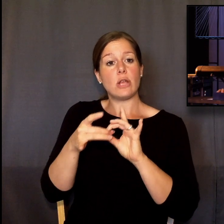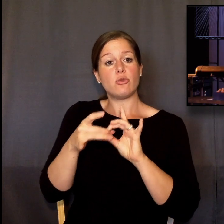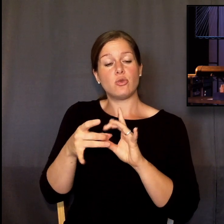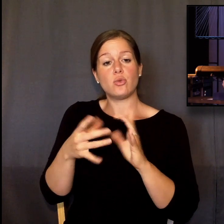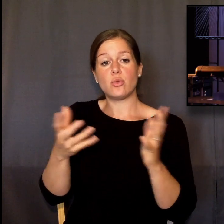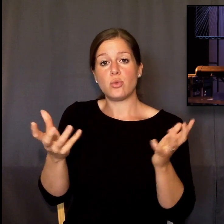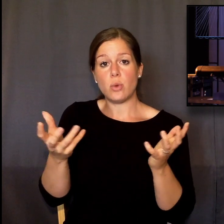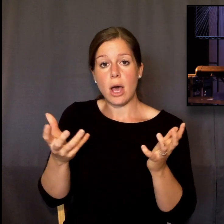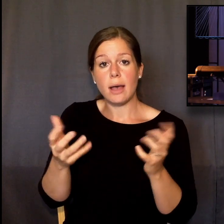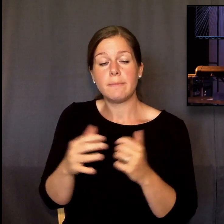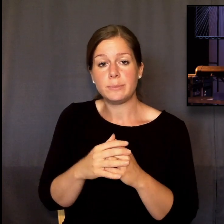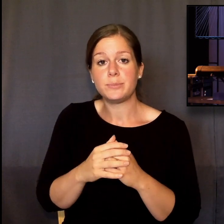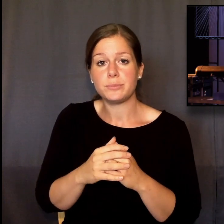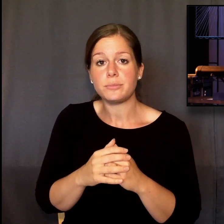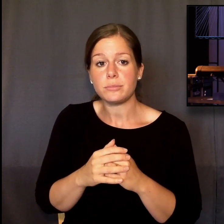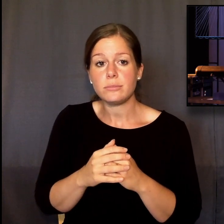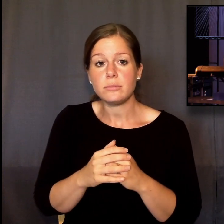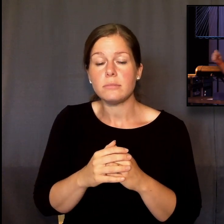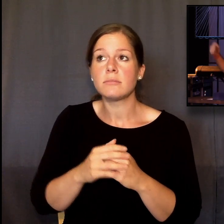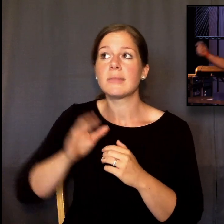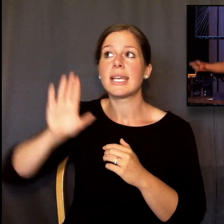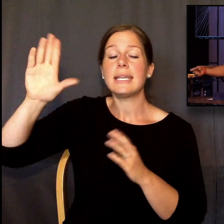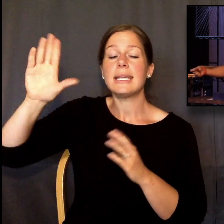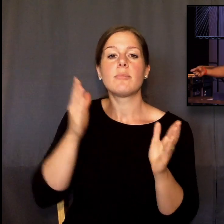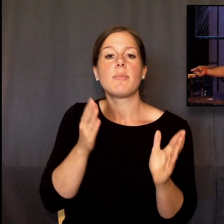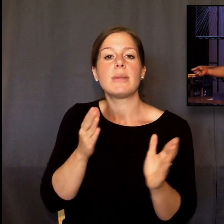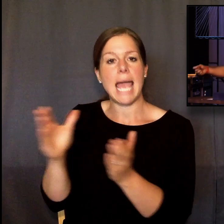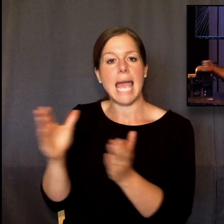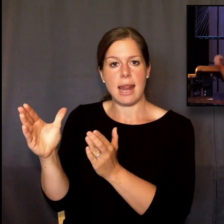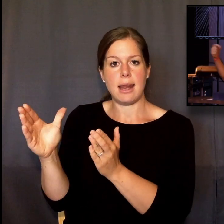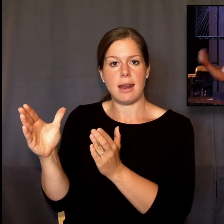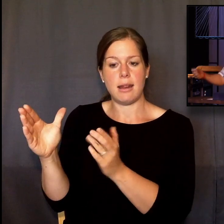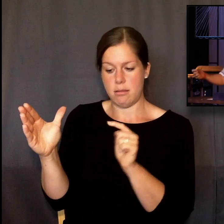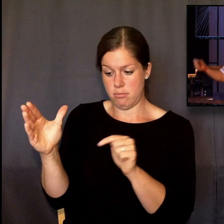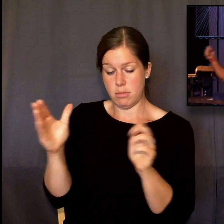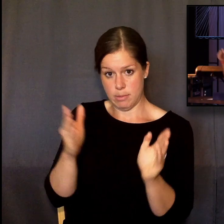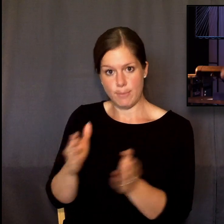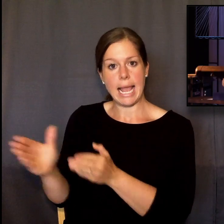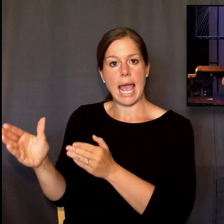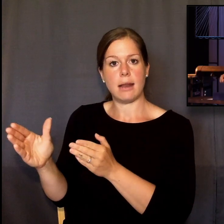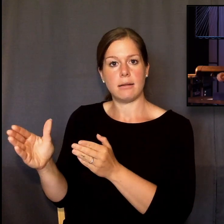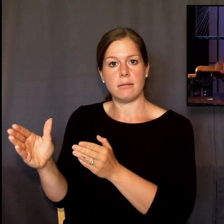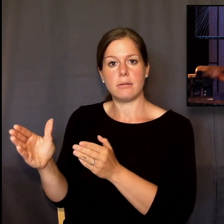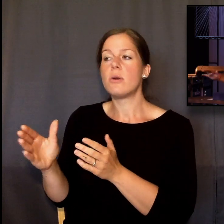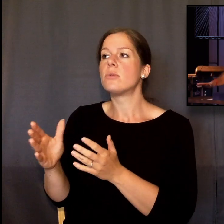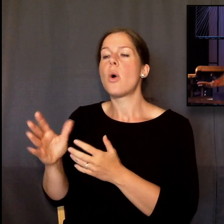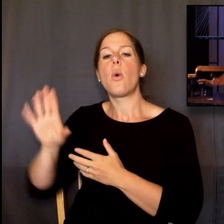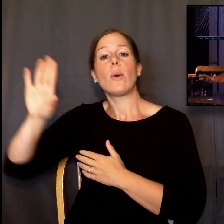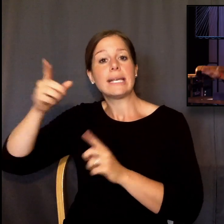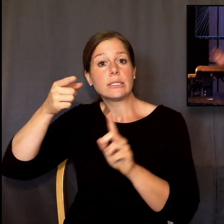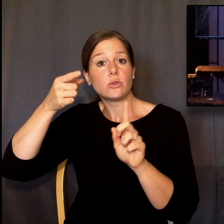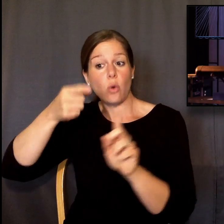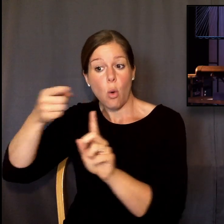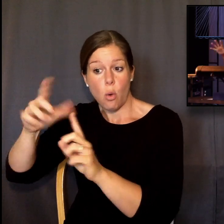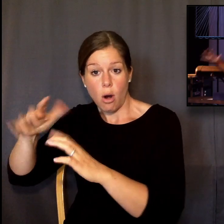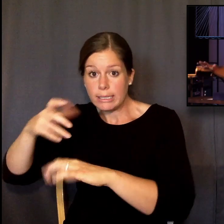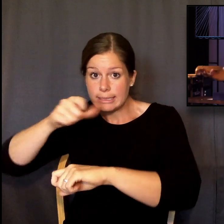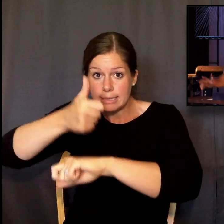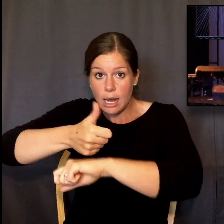product. It's counsel as in the plan itself. It's the goals. It's the decision. It's the set purpose. It's the